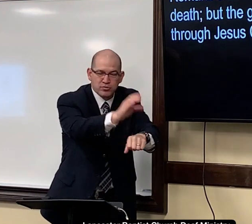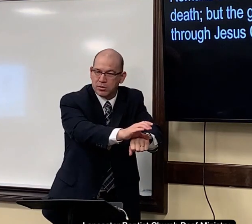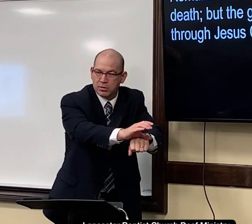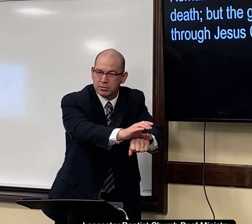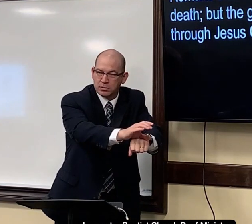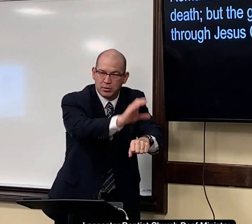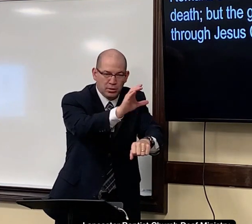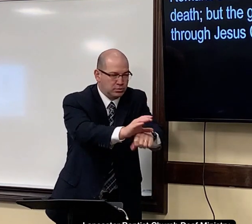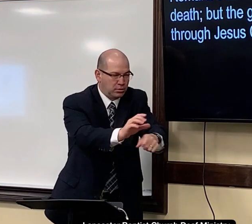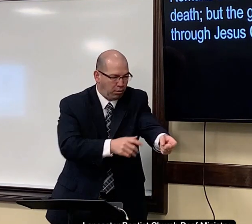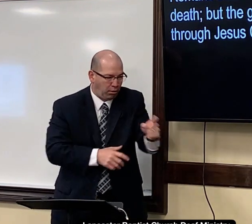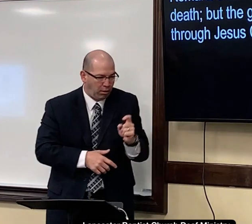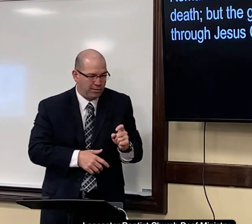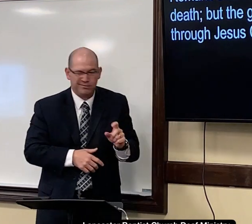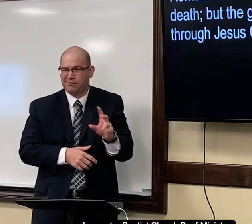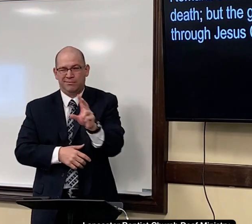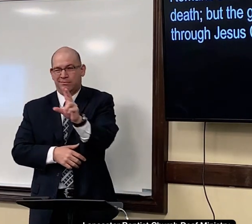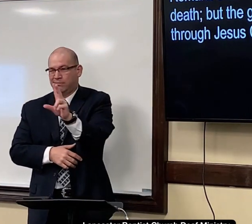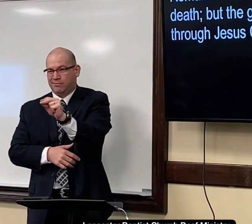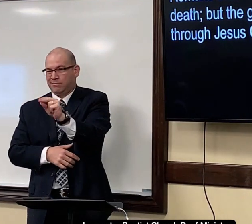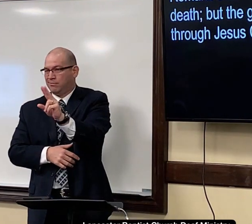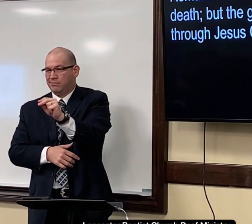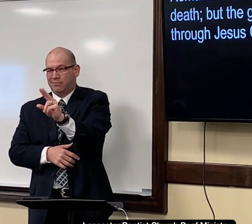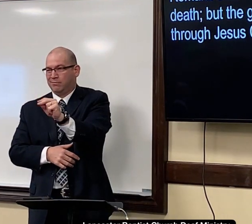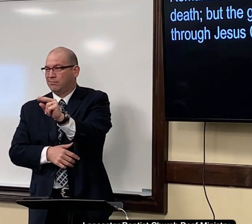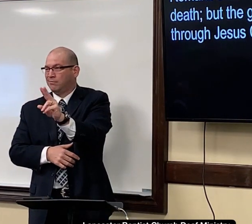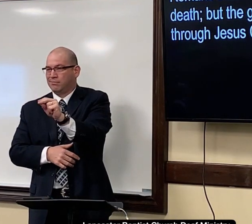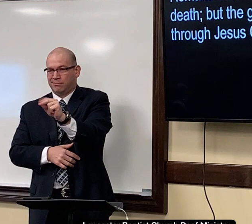it's not through a church the church can't give this gift to you